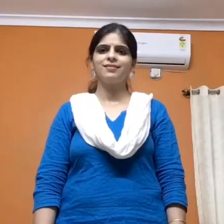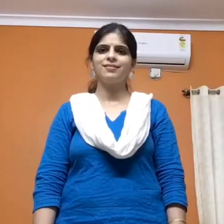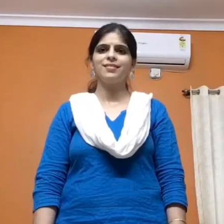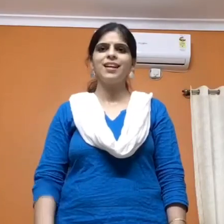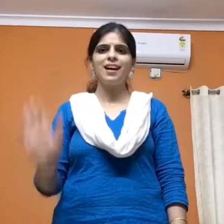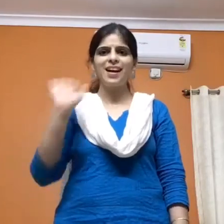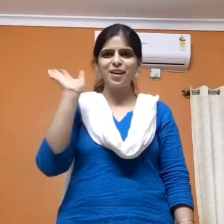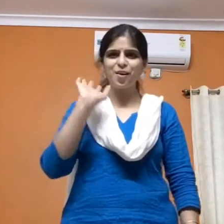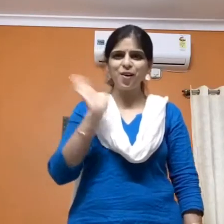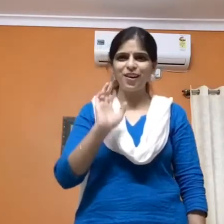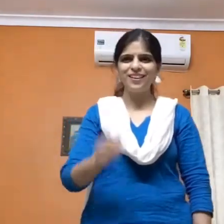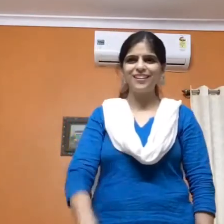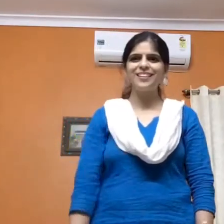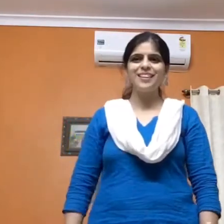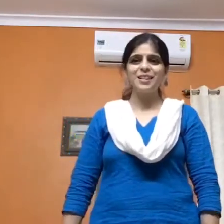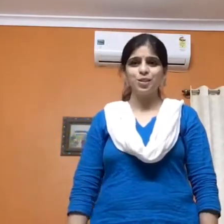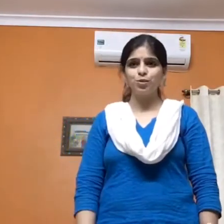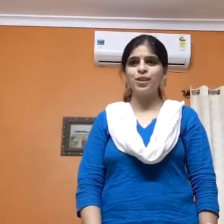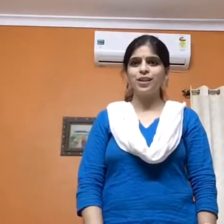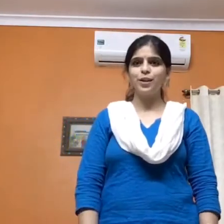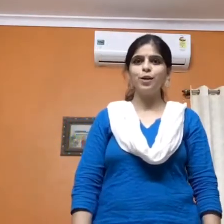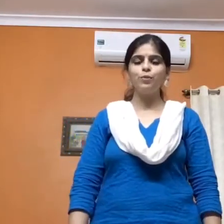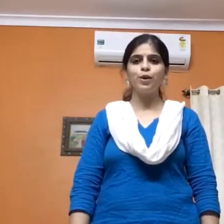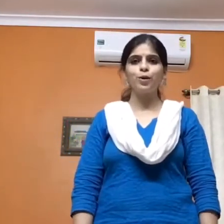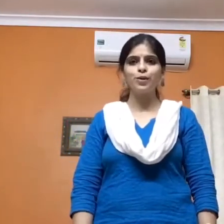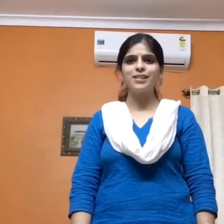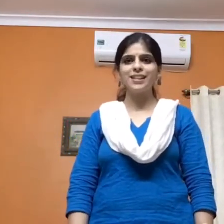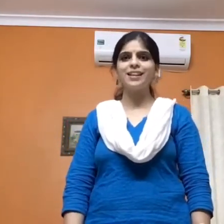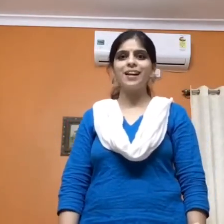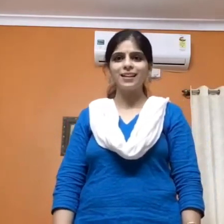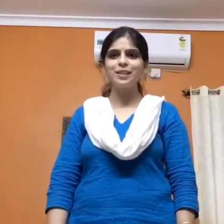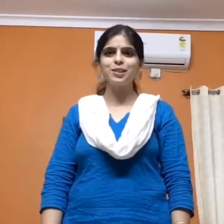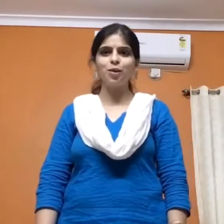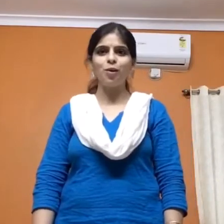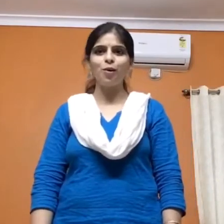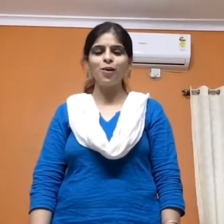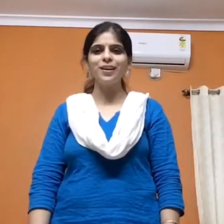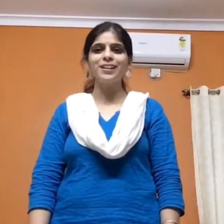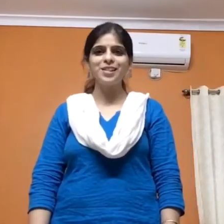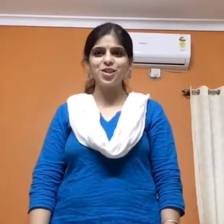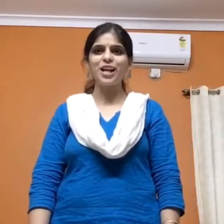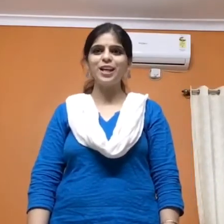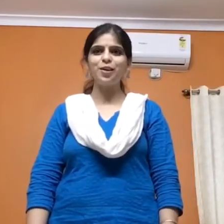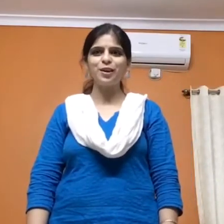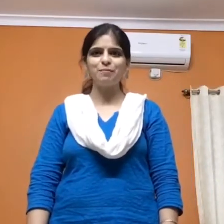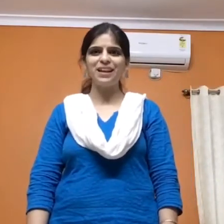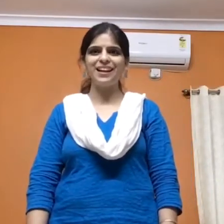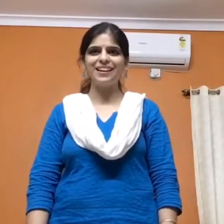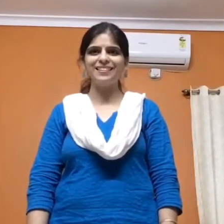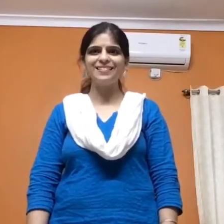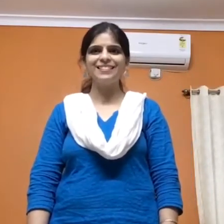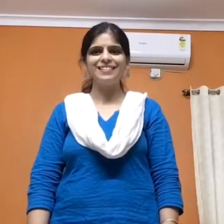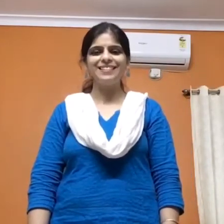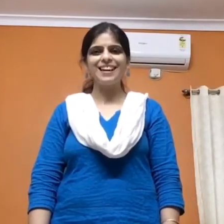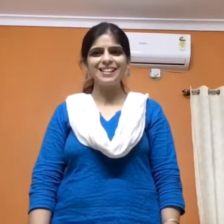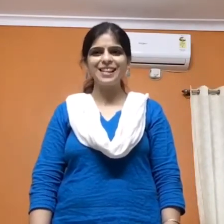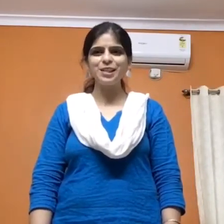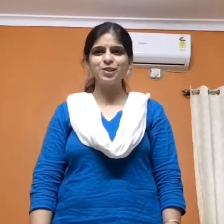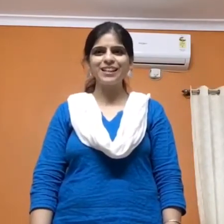Hi y'all. Today we are going to sing another song, Jelly on a Plate. Let's sing together.